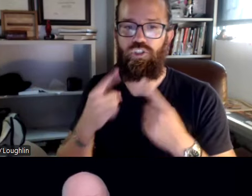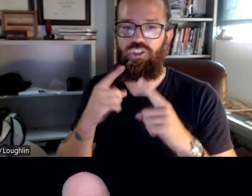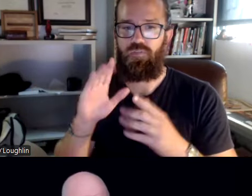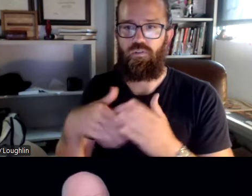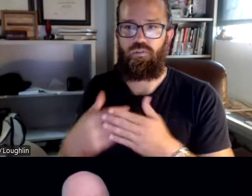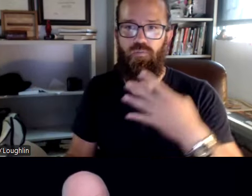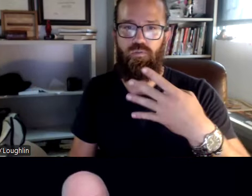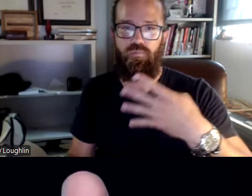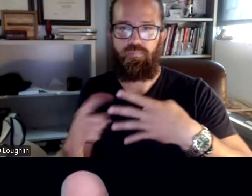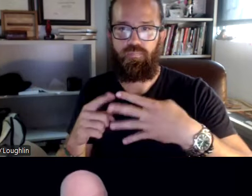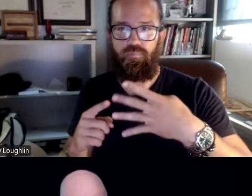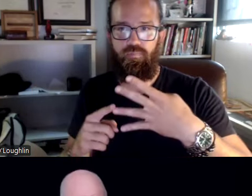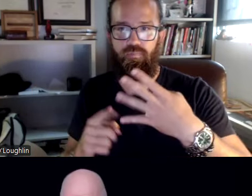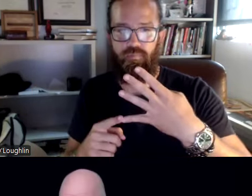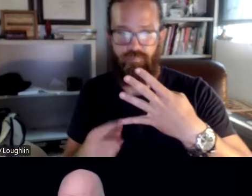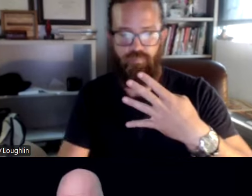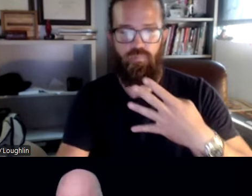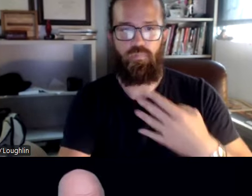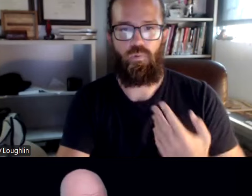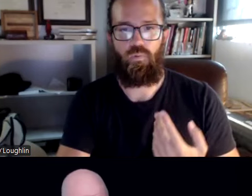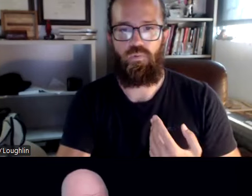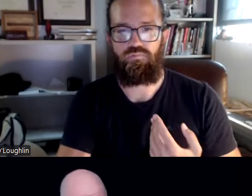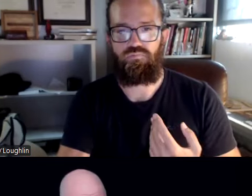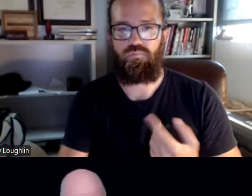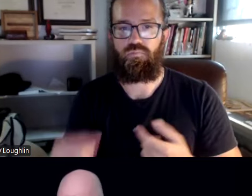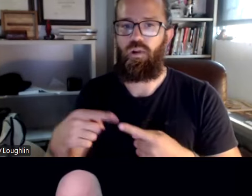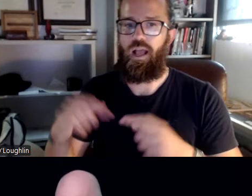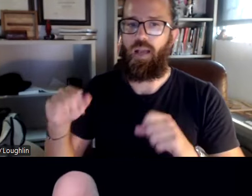and these are the expectations for you to